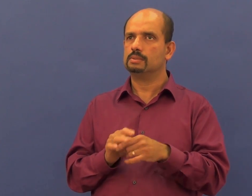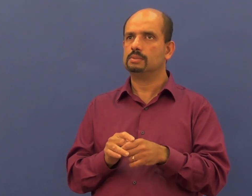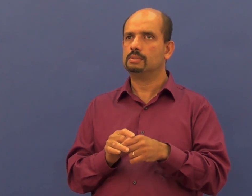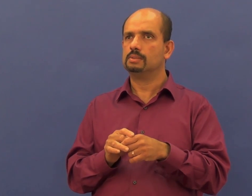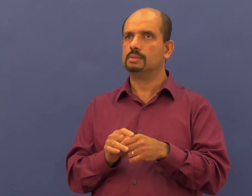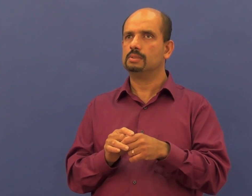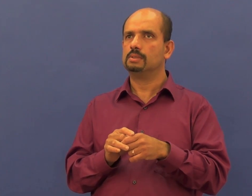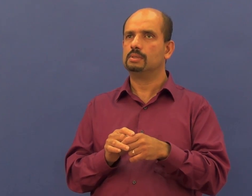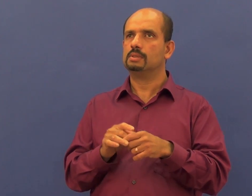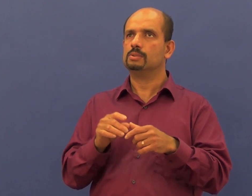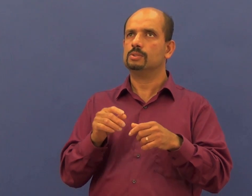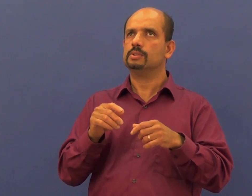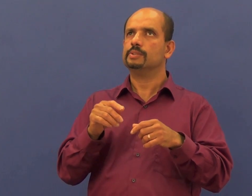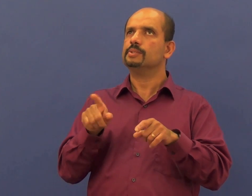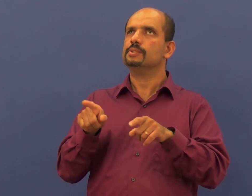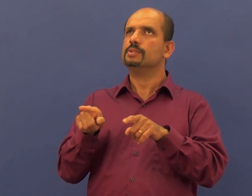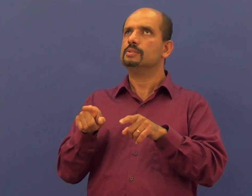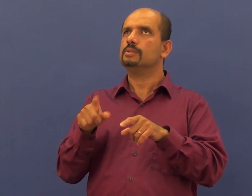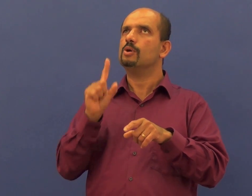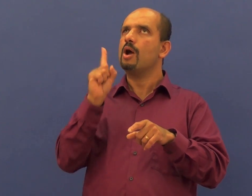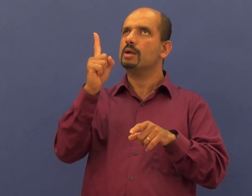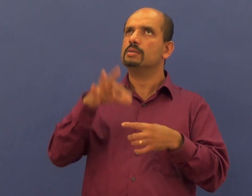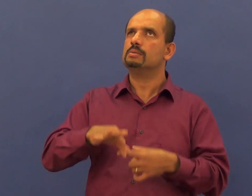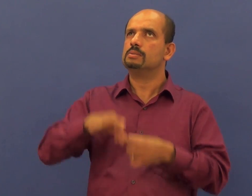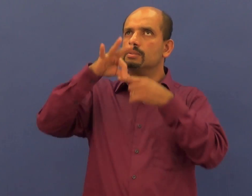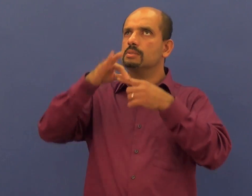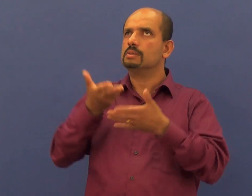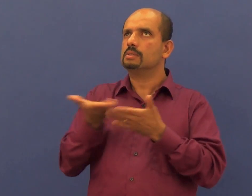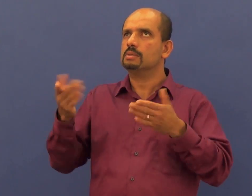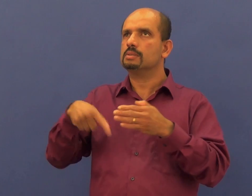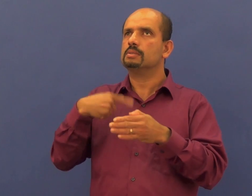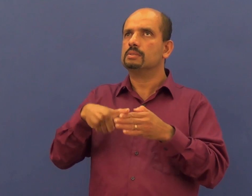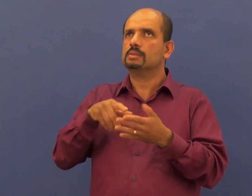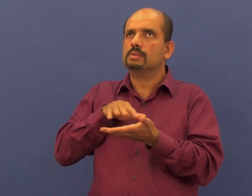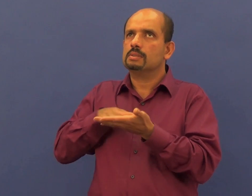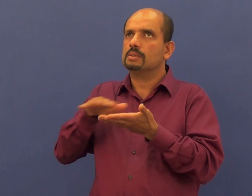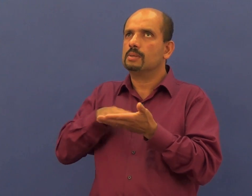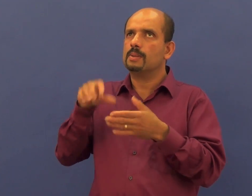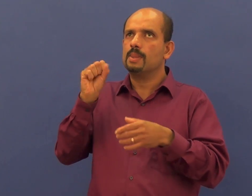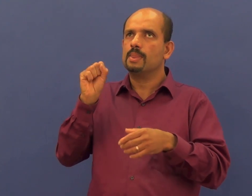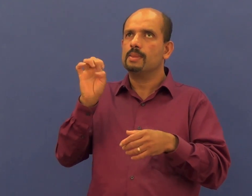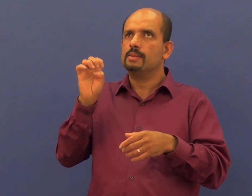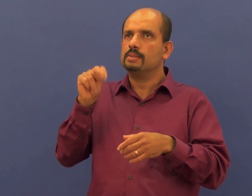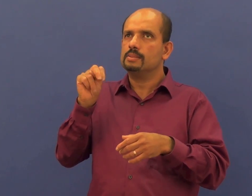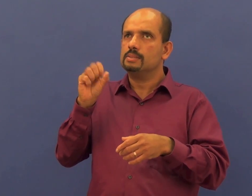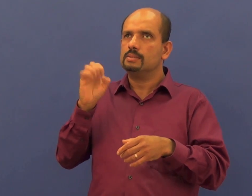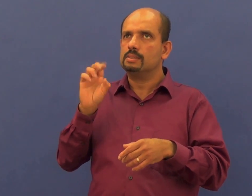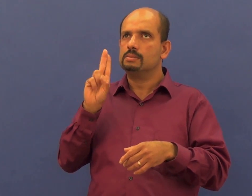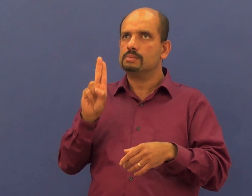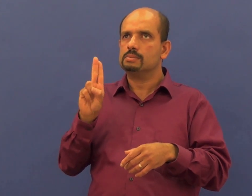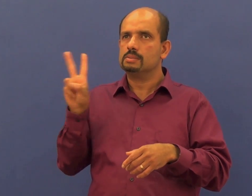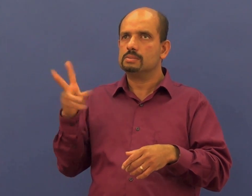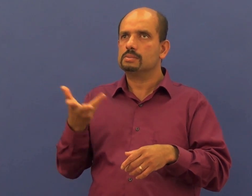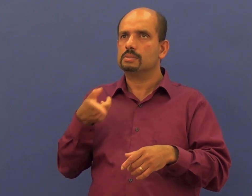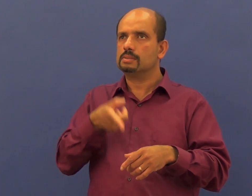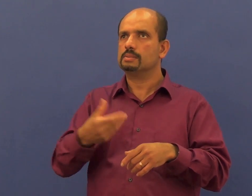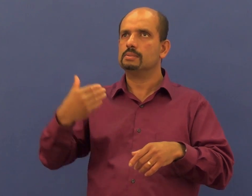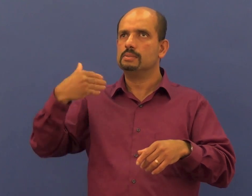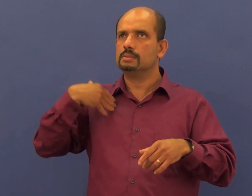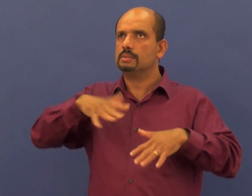One thing that sets the Braille Sense U2 apart from the Apex is its ability to provide the user with vibrating alerts.